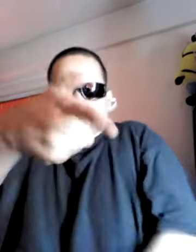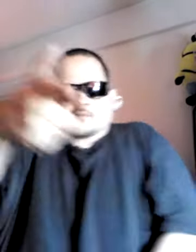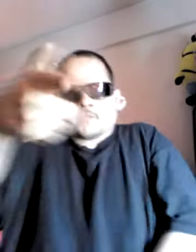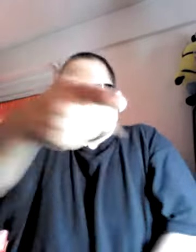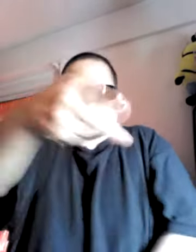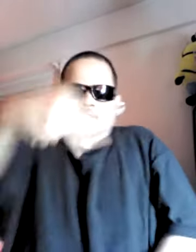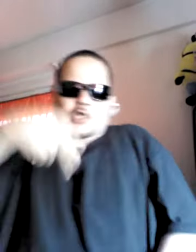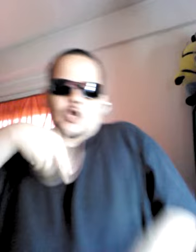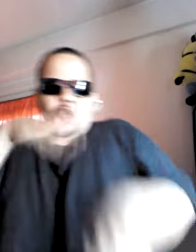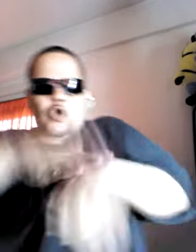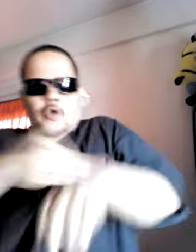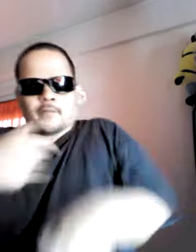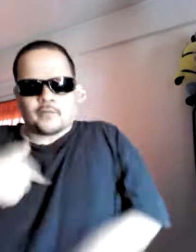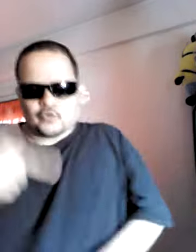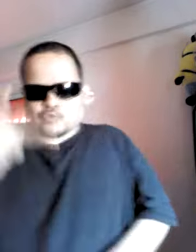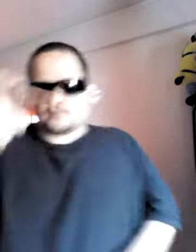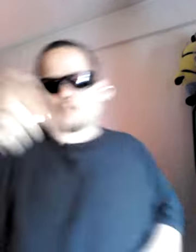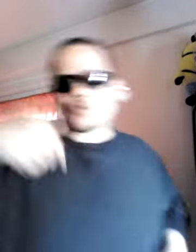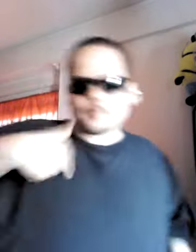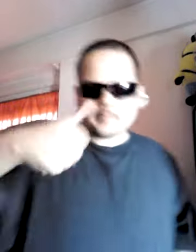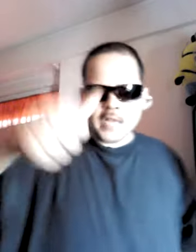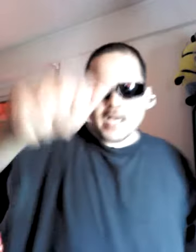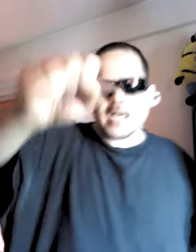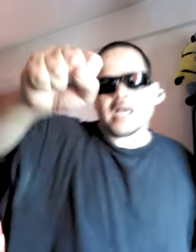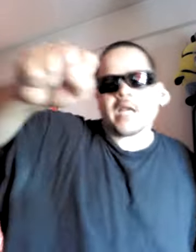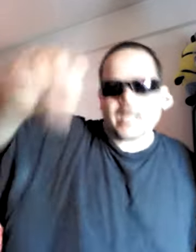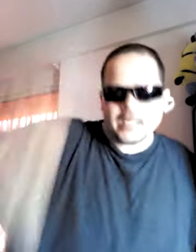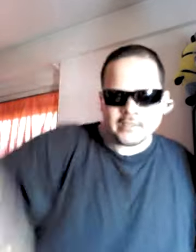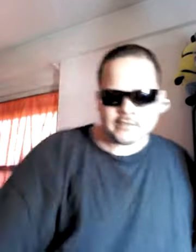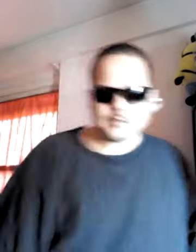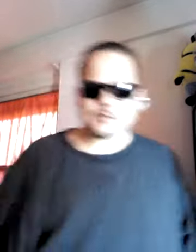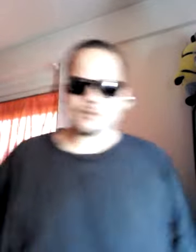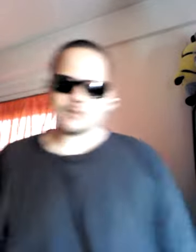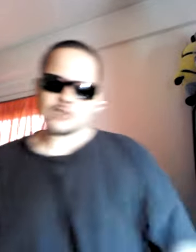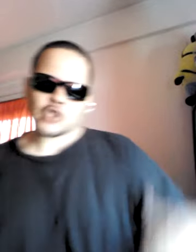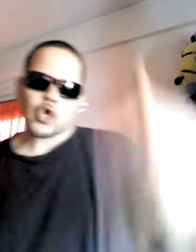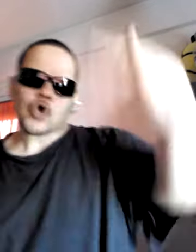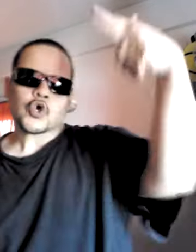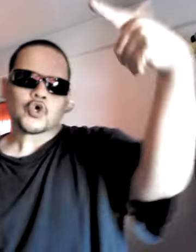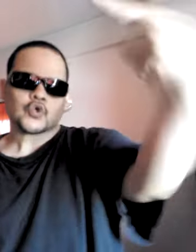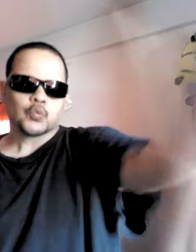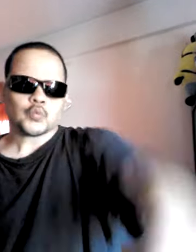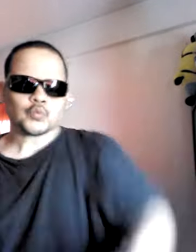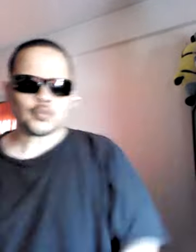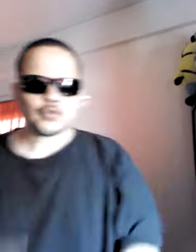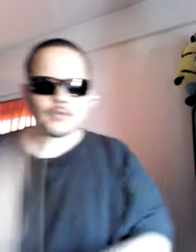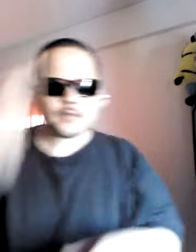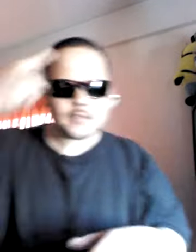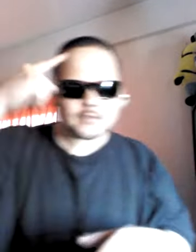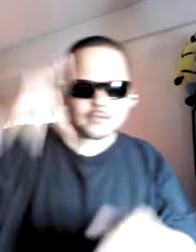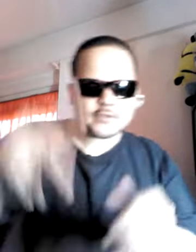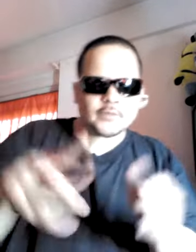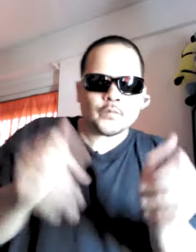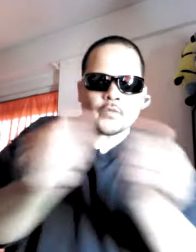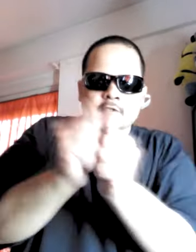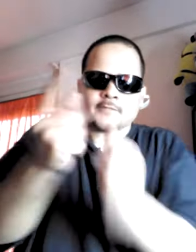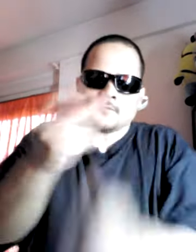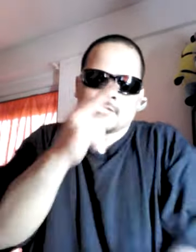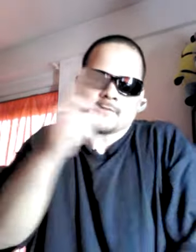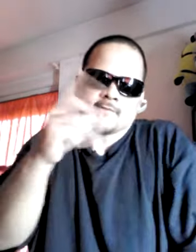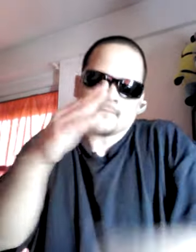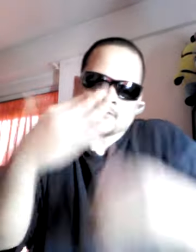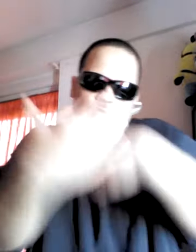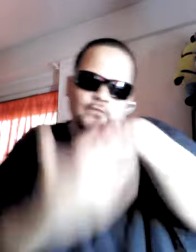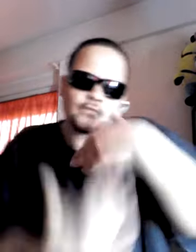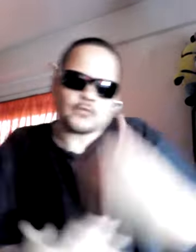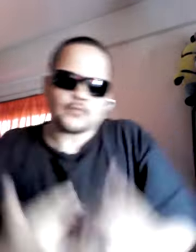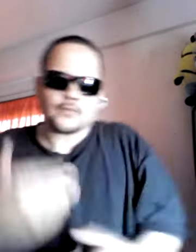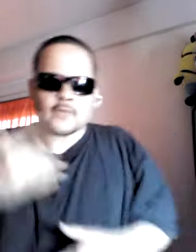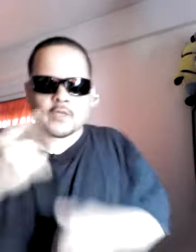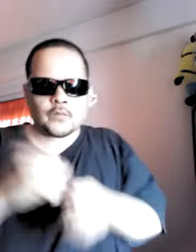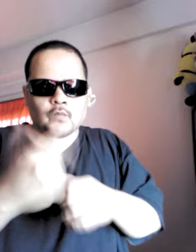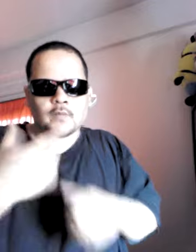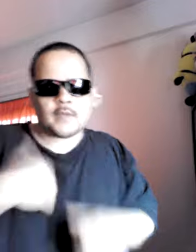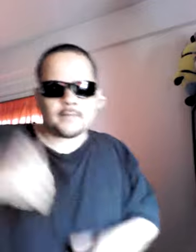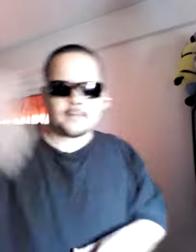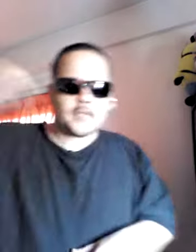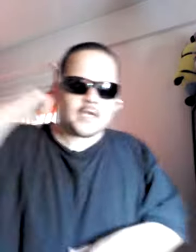Nervous trigger, nigga, didn't smoke my ass with the fuckin' blood runnin' down my back I pulled the motherfuckin' strap